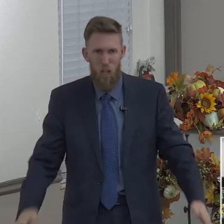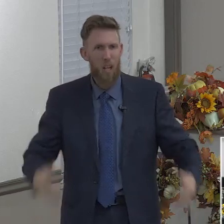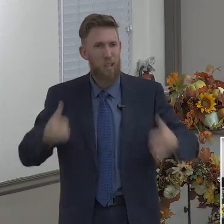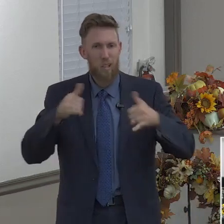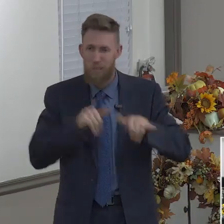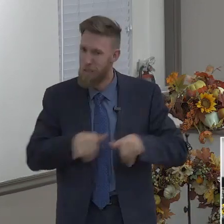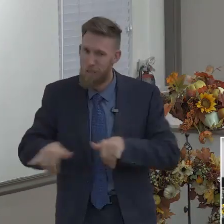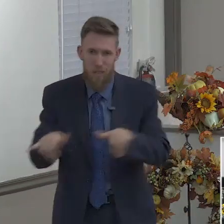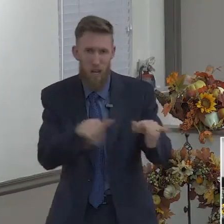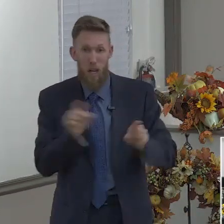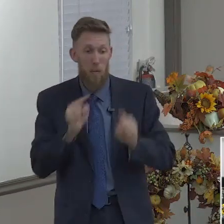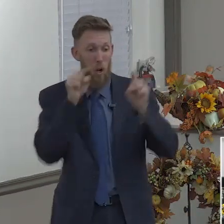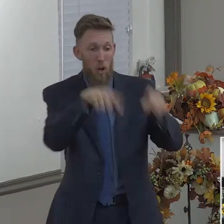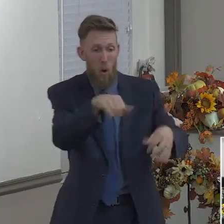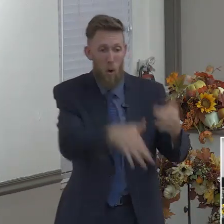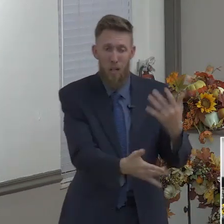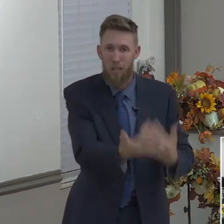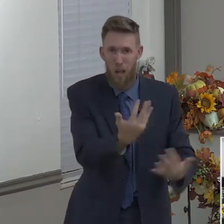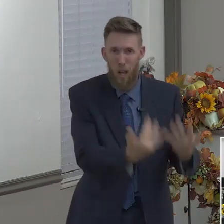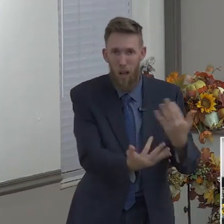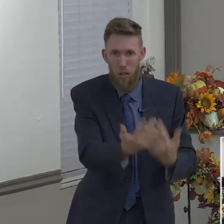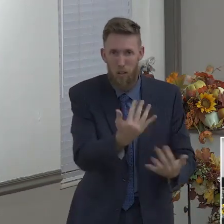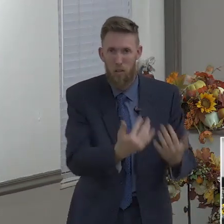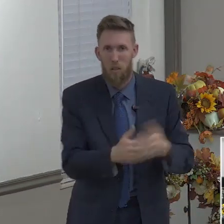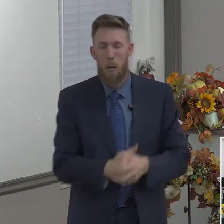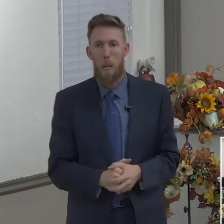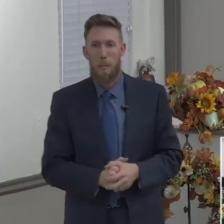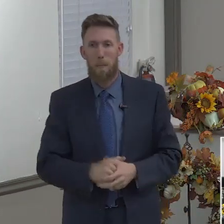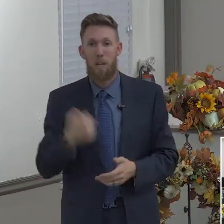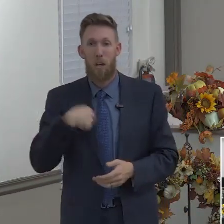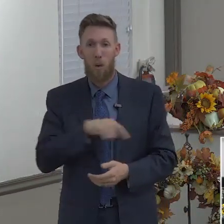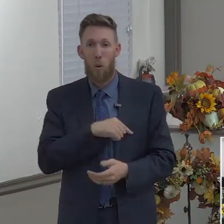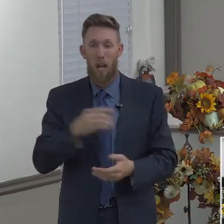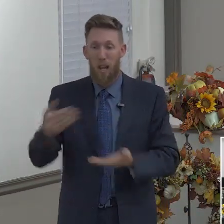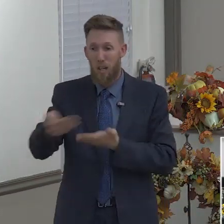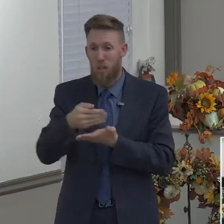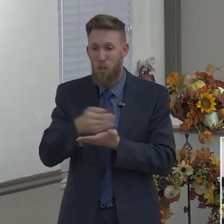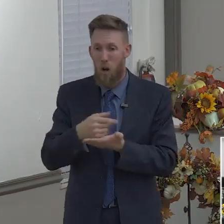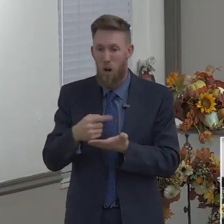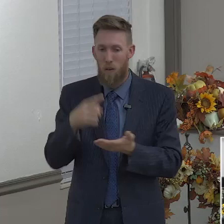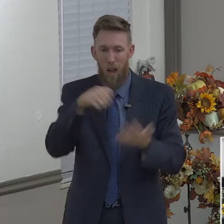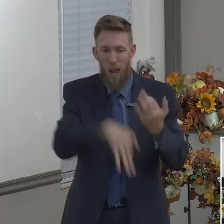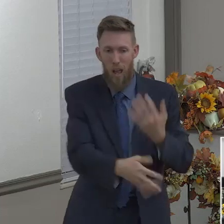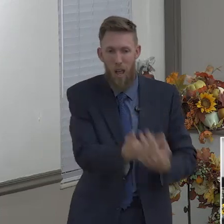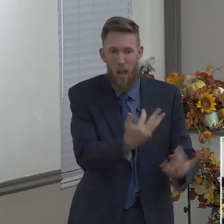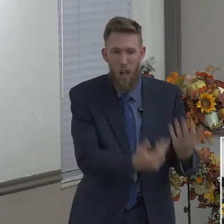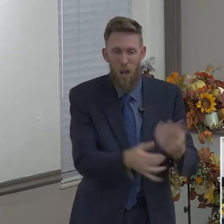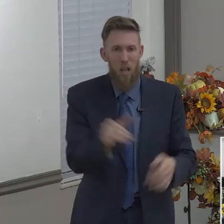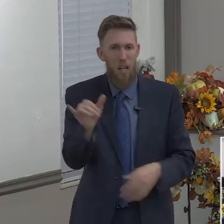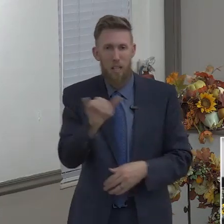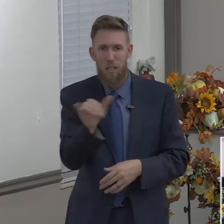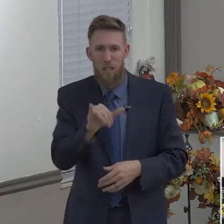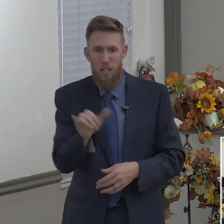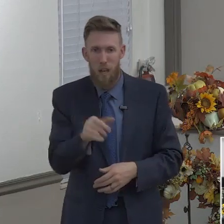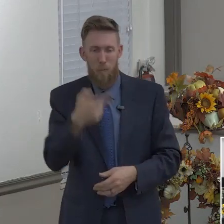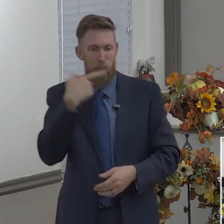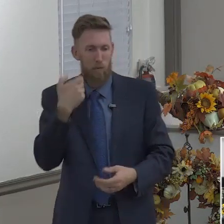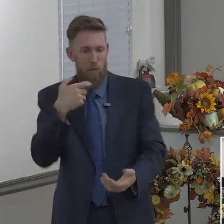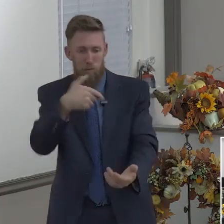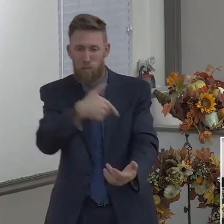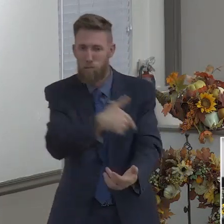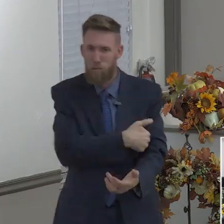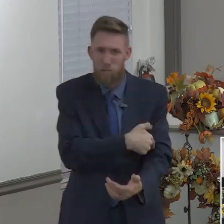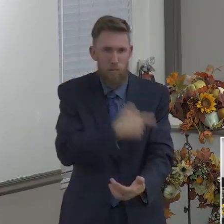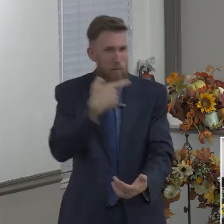Bound for hell. We deserve hell as much as the drug addict or the rapist or the murderer deserves hell. Because we're